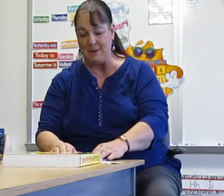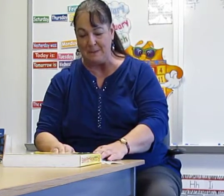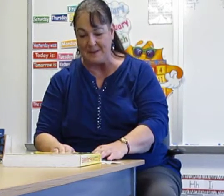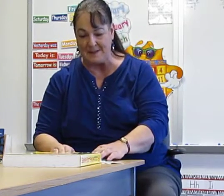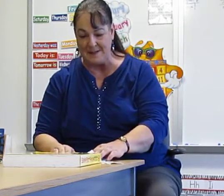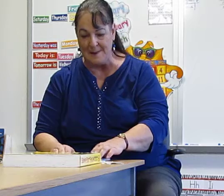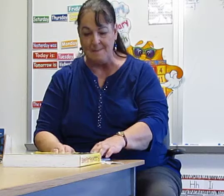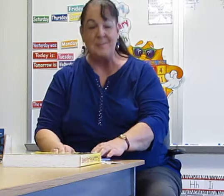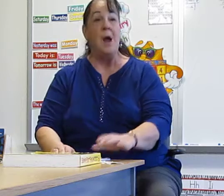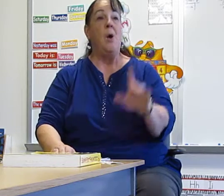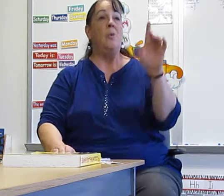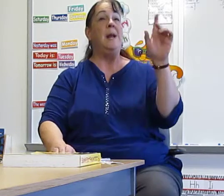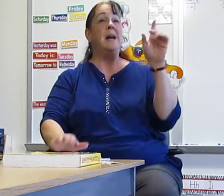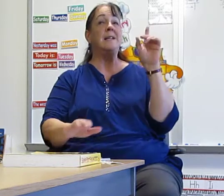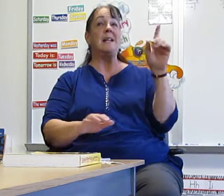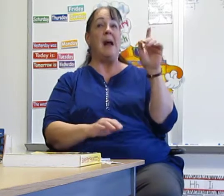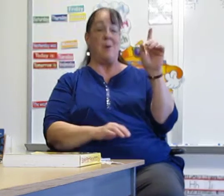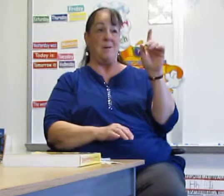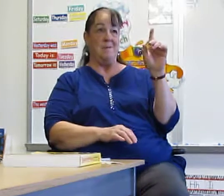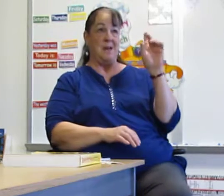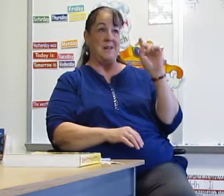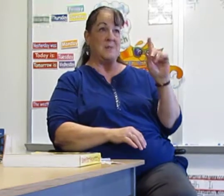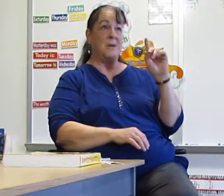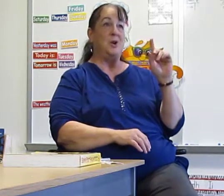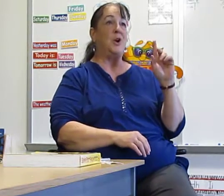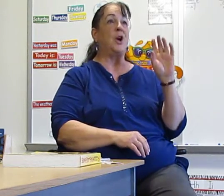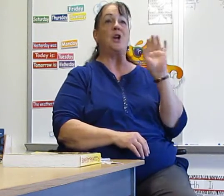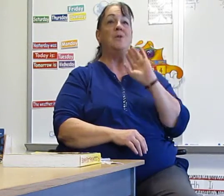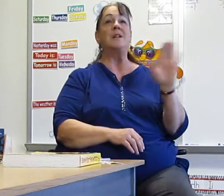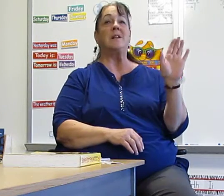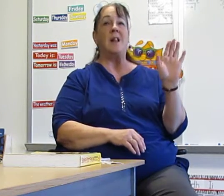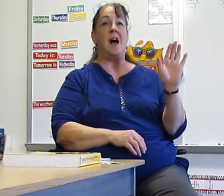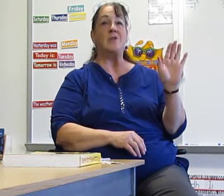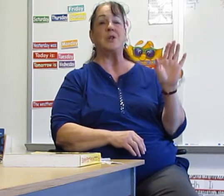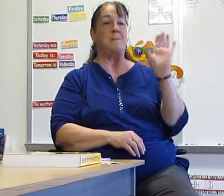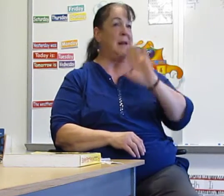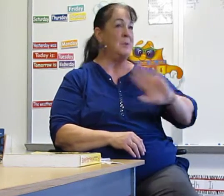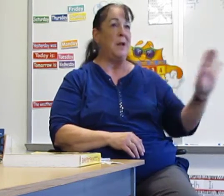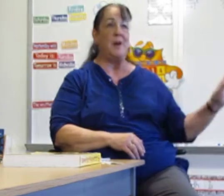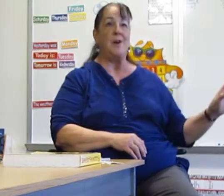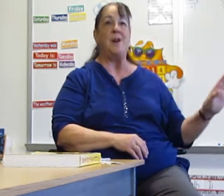duplicates. We, us, and our. Now, this one, you're going to use it a lot, so you might as well learn it.